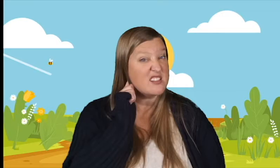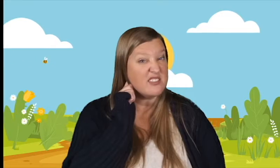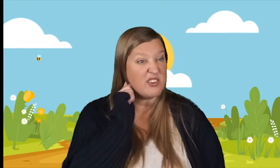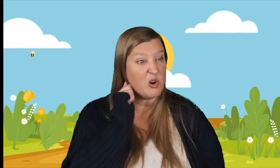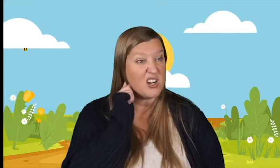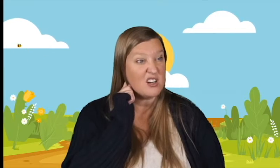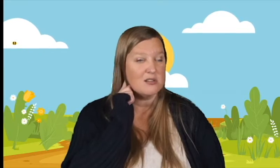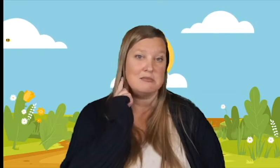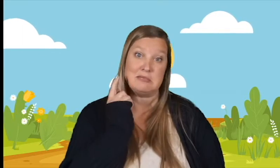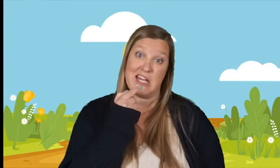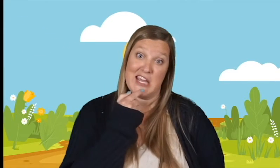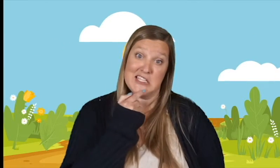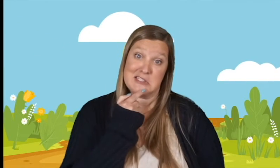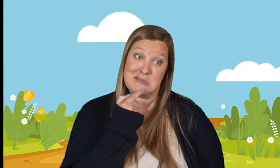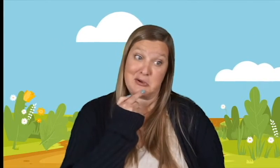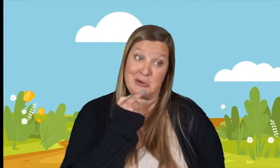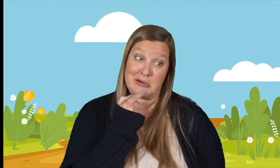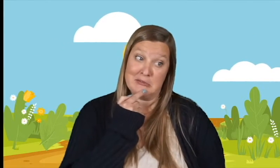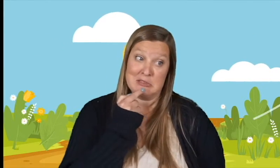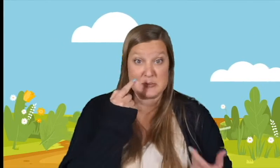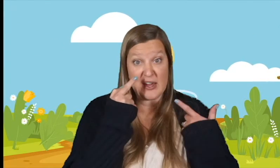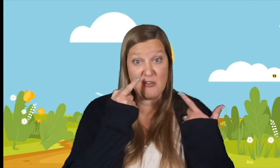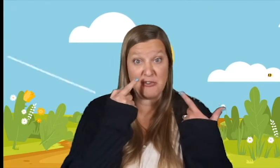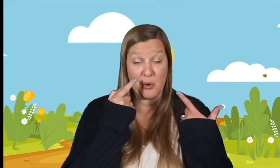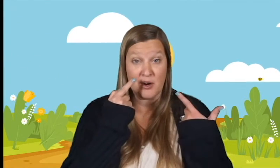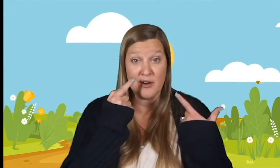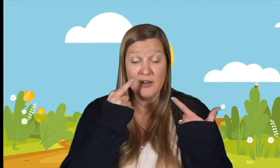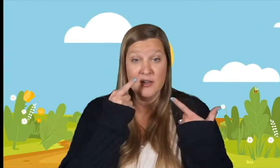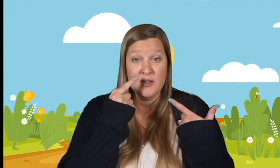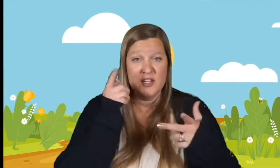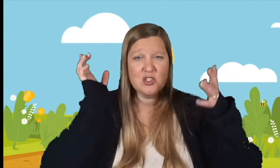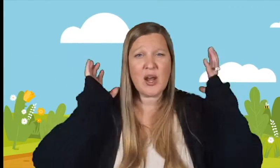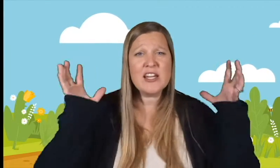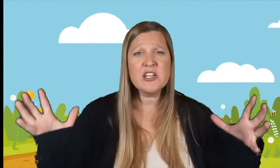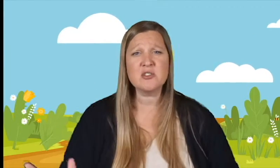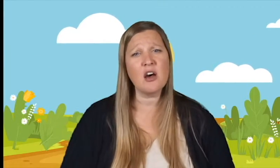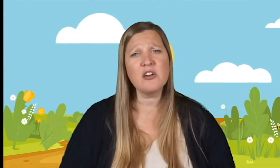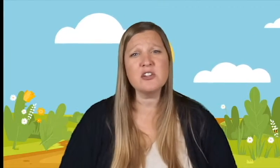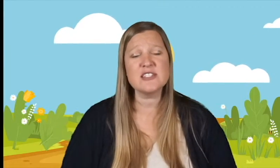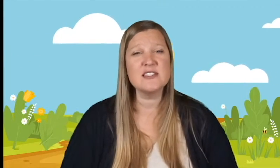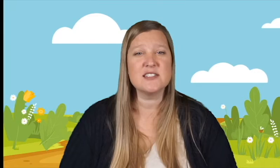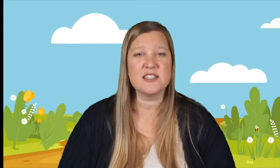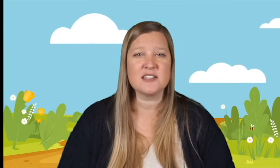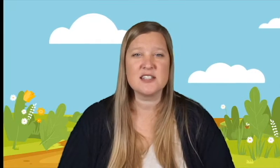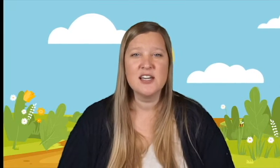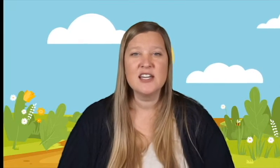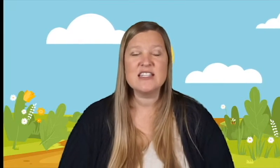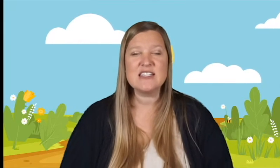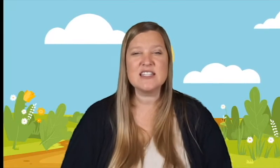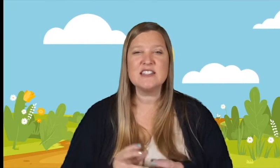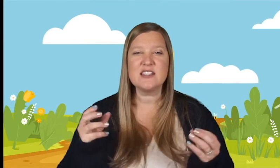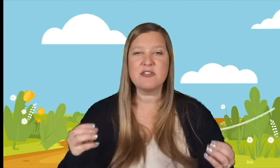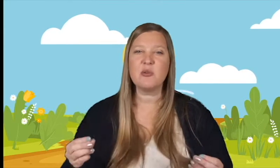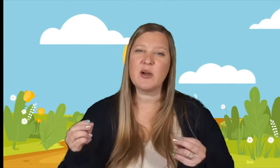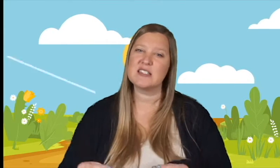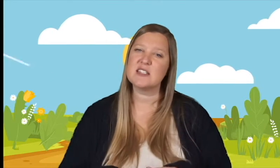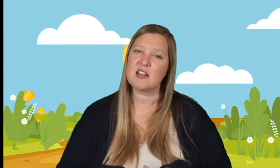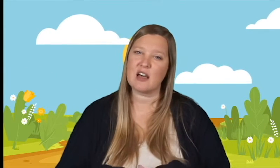for, taste for, smell for. Try to use all your senses to see different ways that God